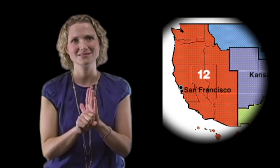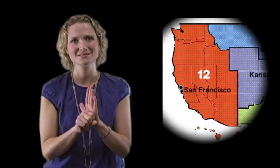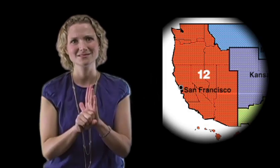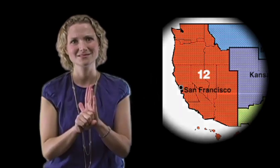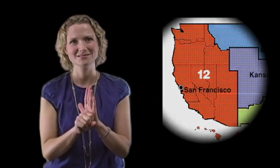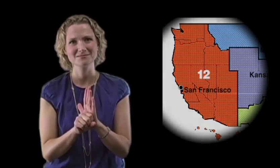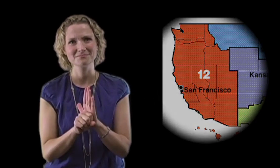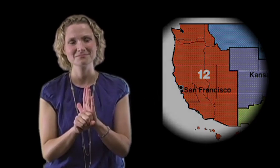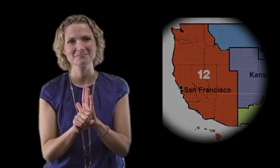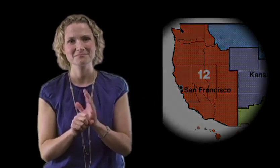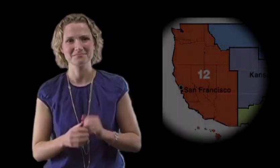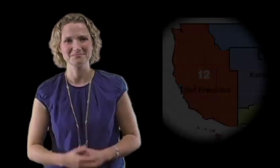states.